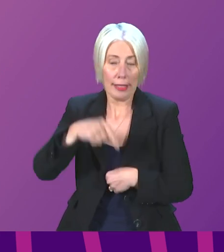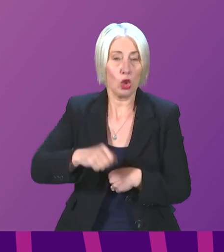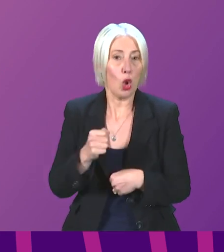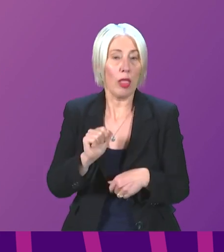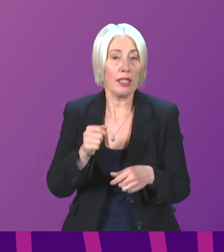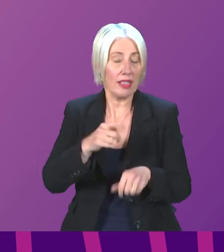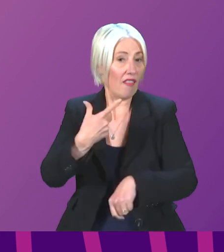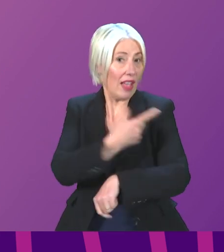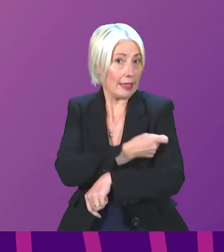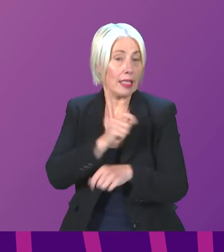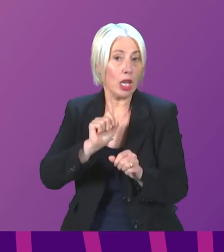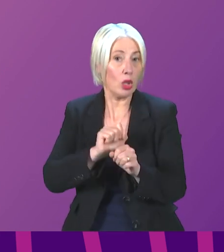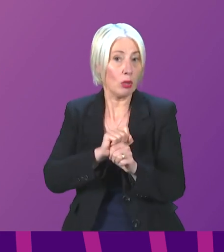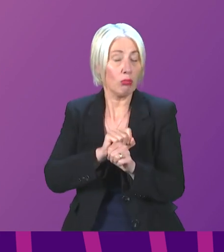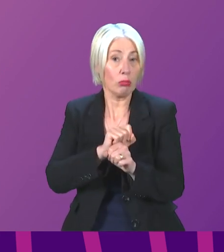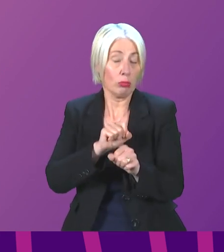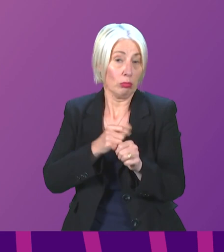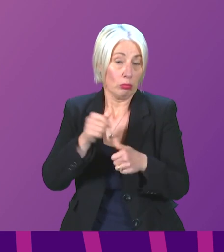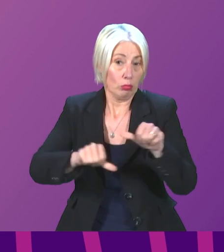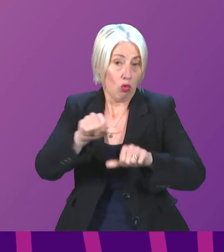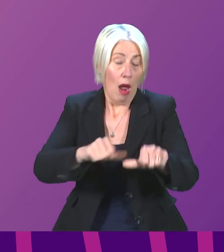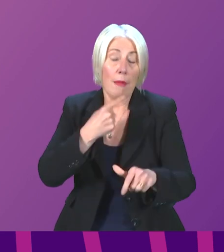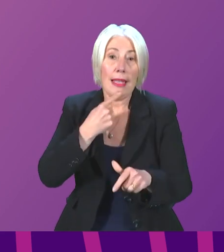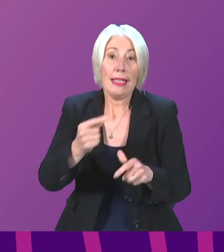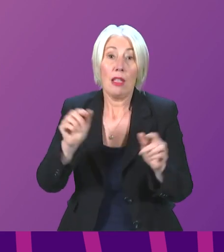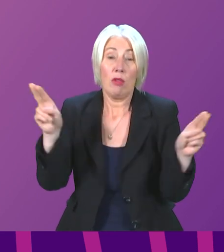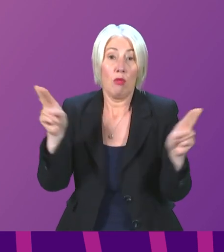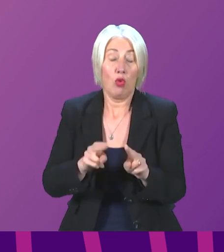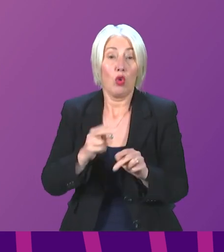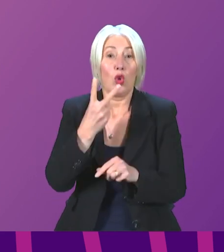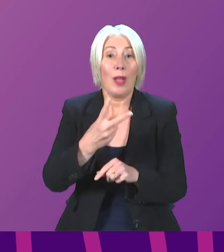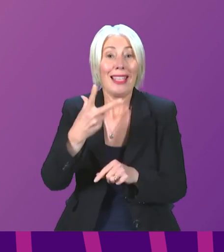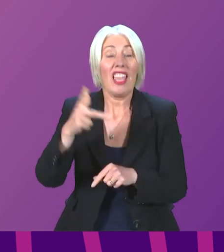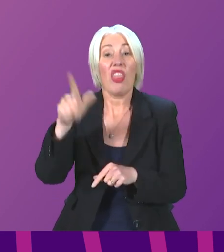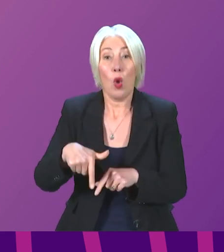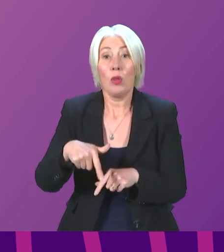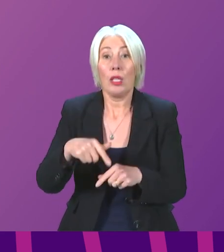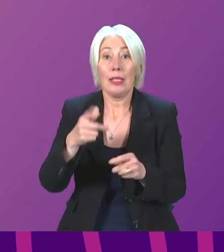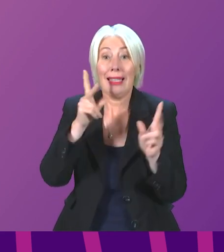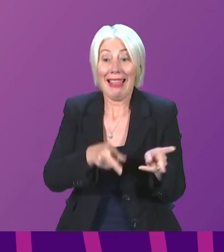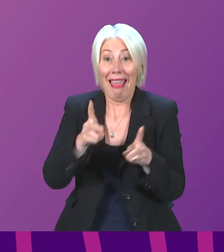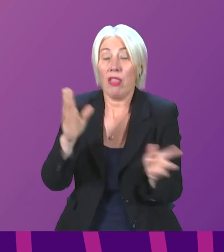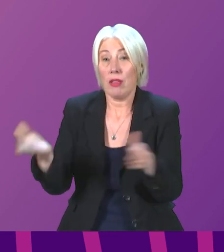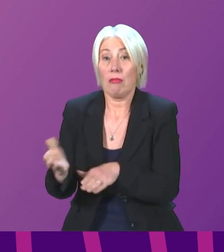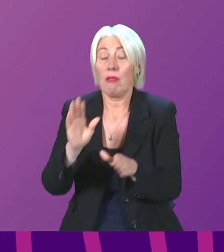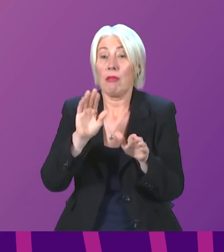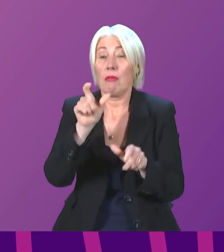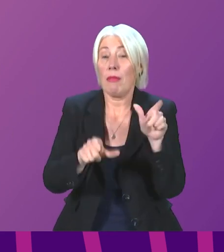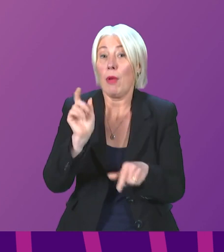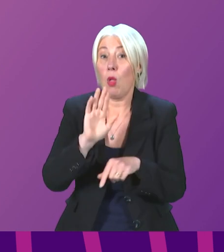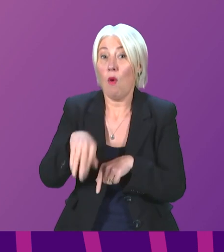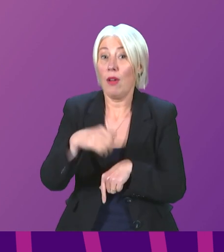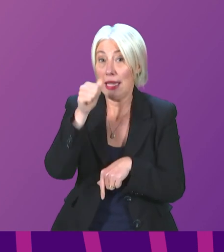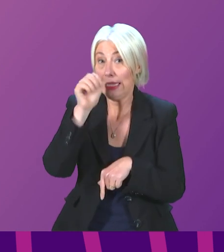has averted around 28,000 deaths amongst those aged 60 and over. We have an estimated total